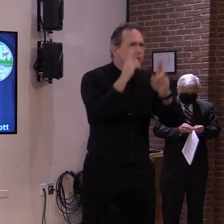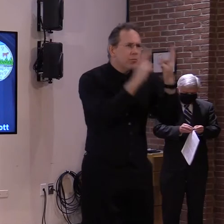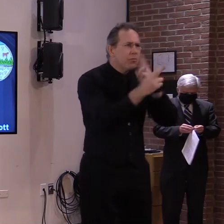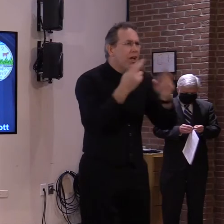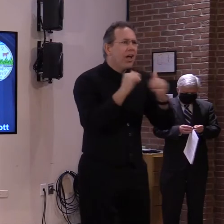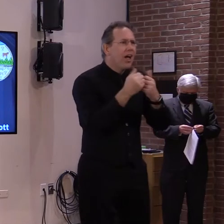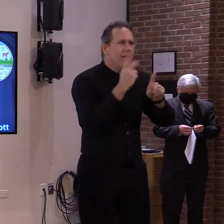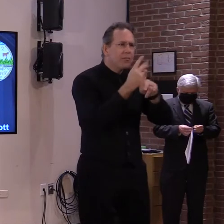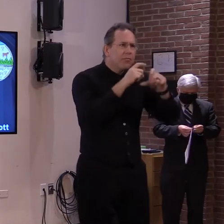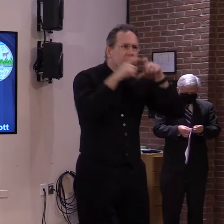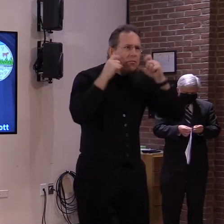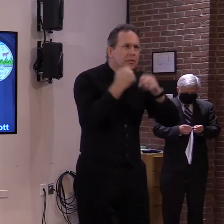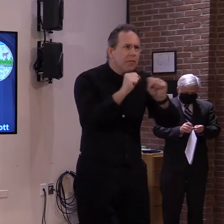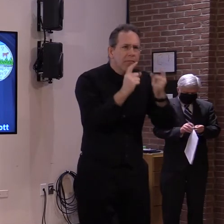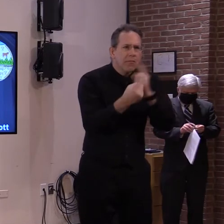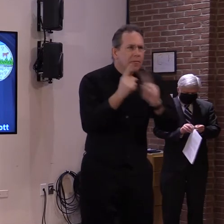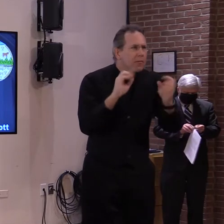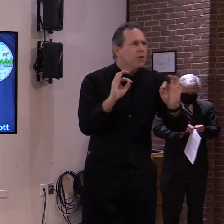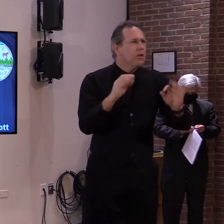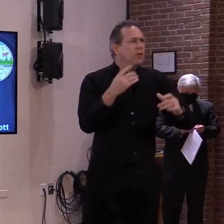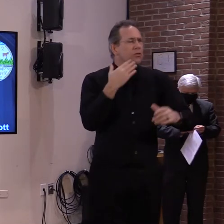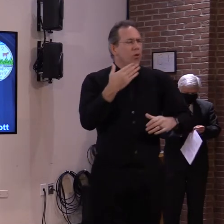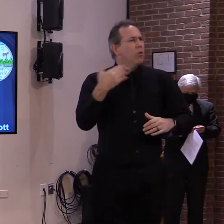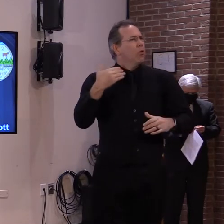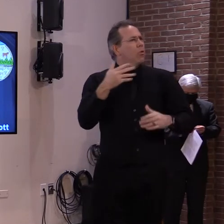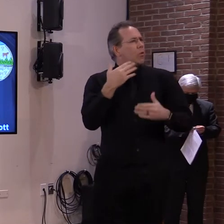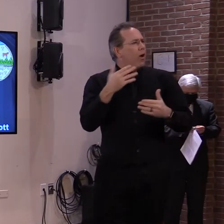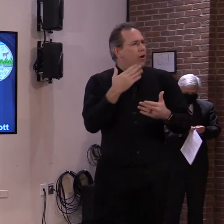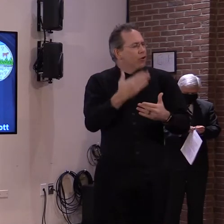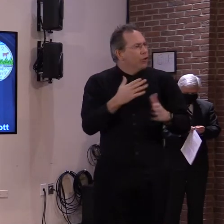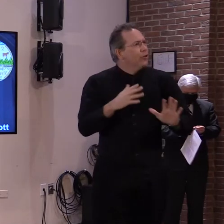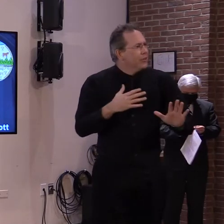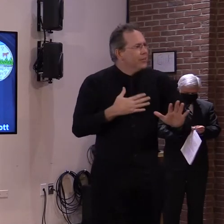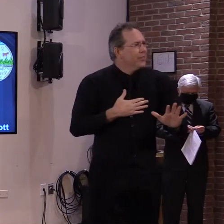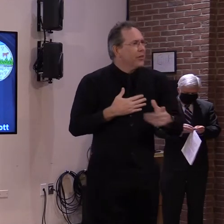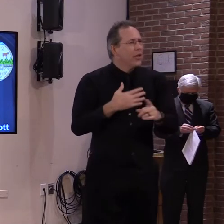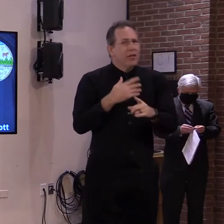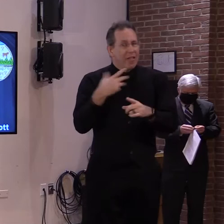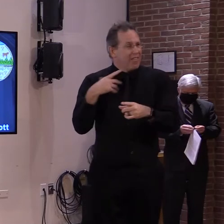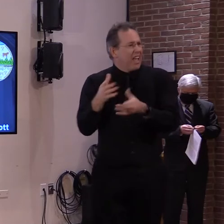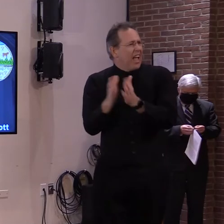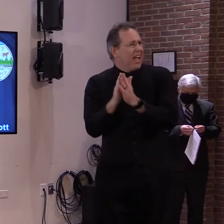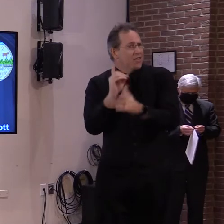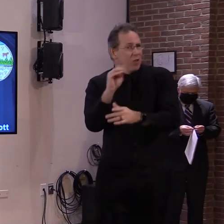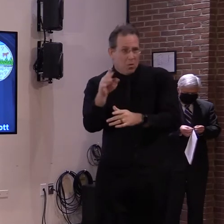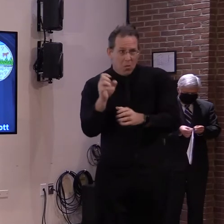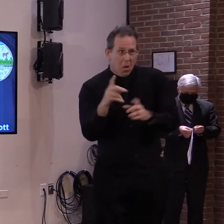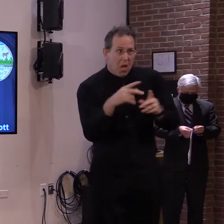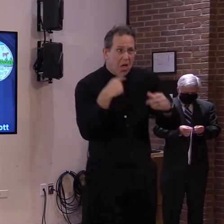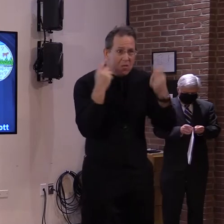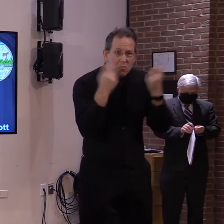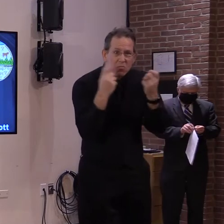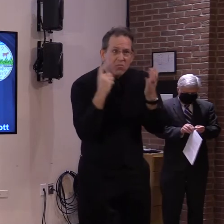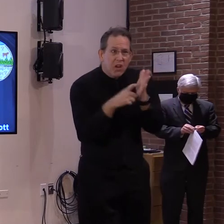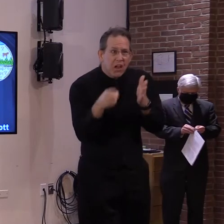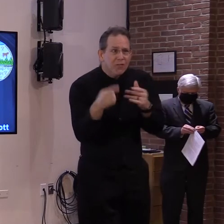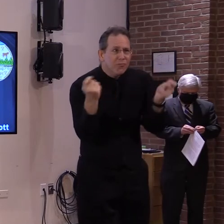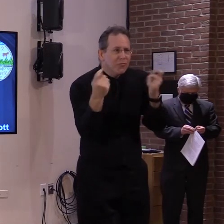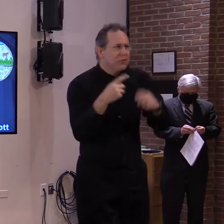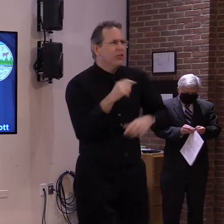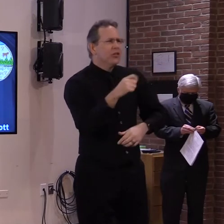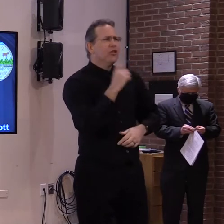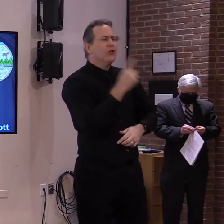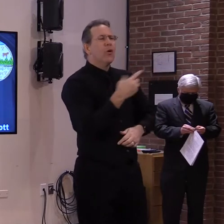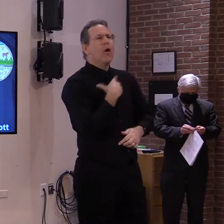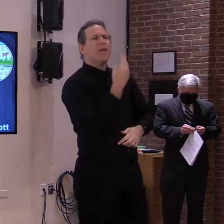this week, he said, make sure to mention how appreciative I am of the students taking the COVID safety rules seriously